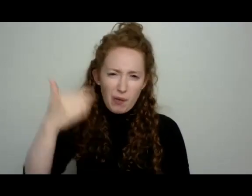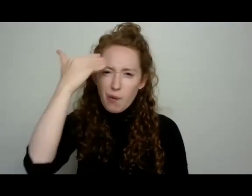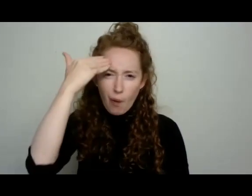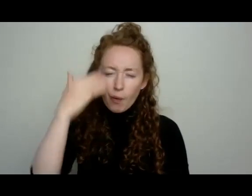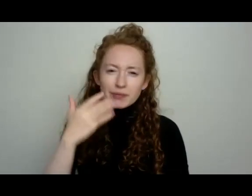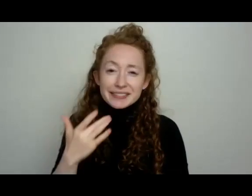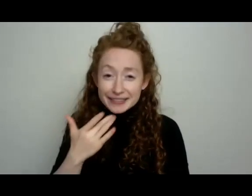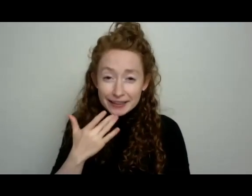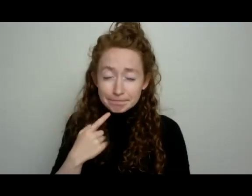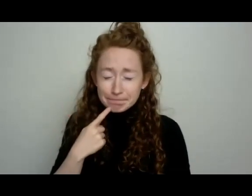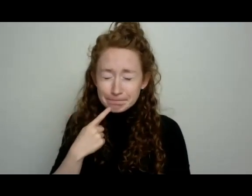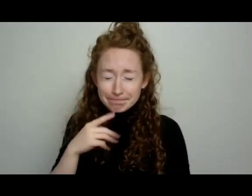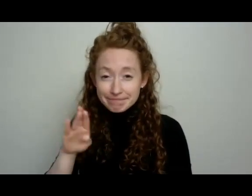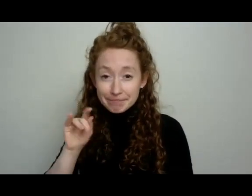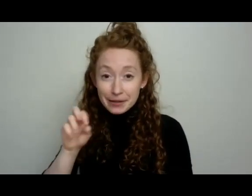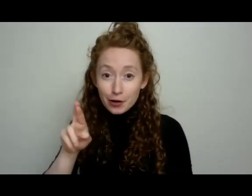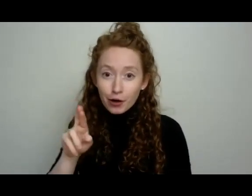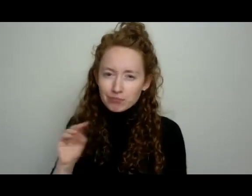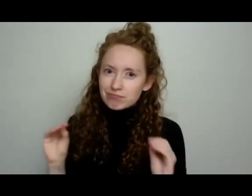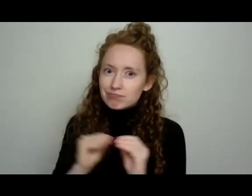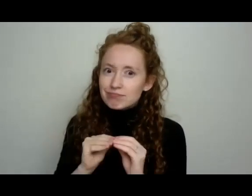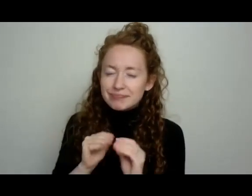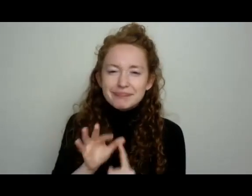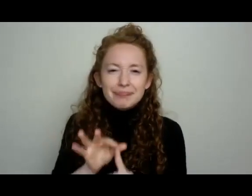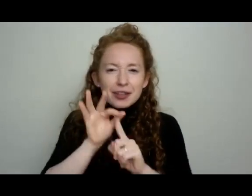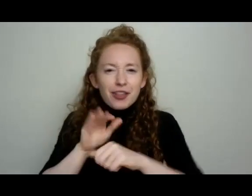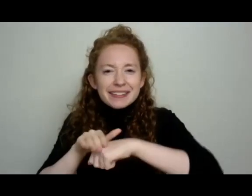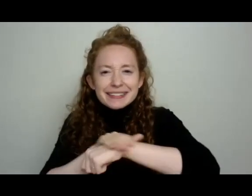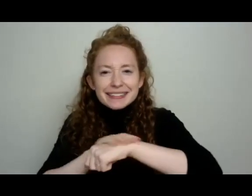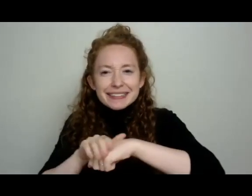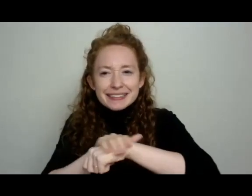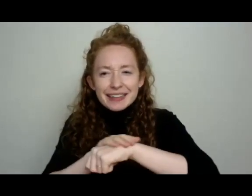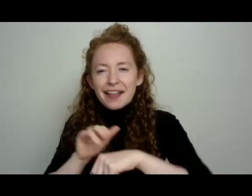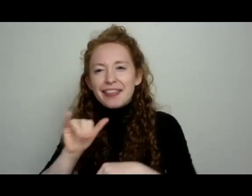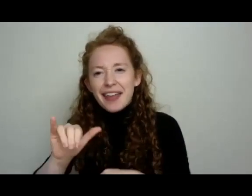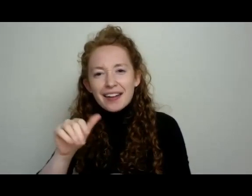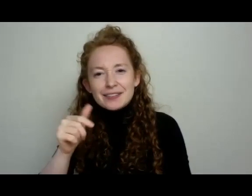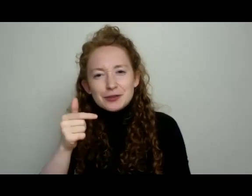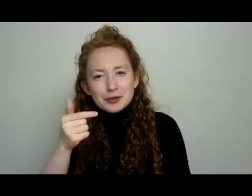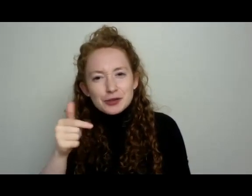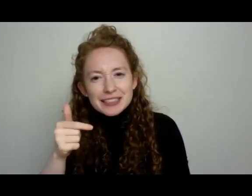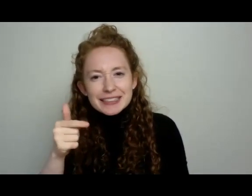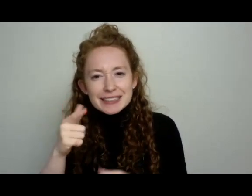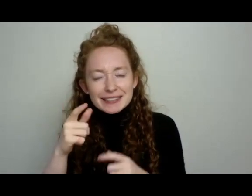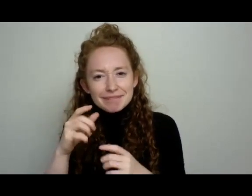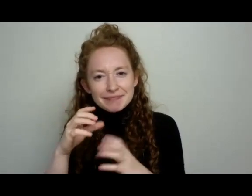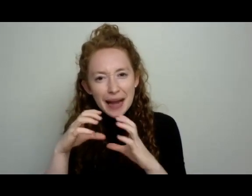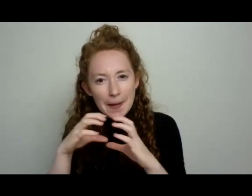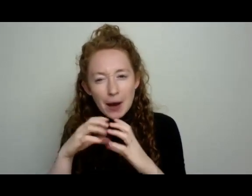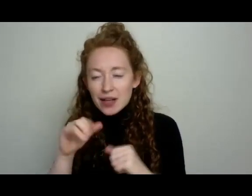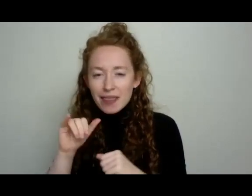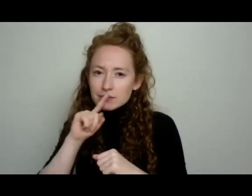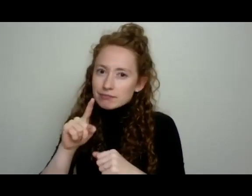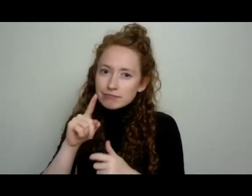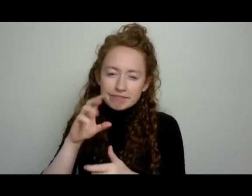lot more bitter, especially in the skin, those, those green compounds, that cucurbitacin is embedded